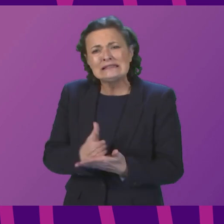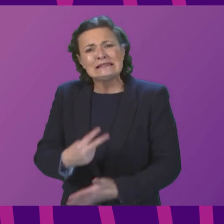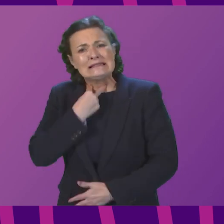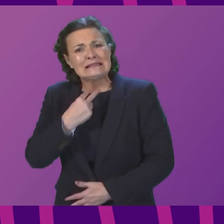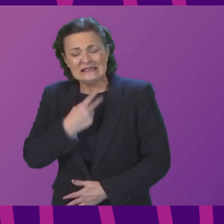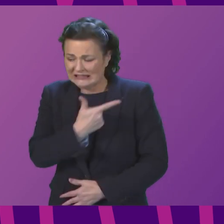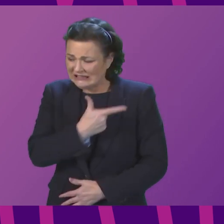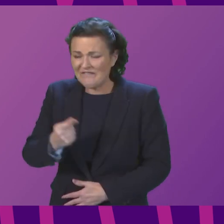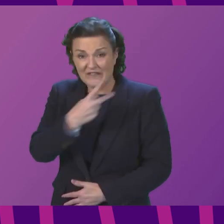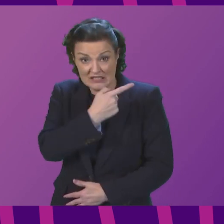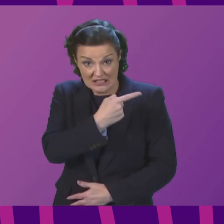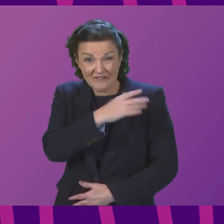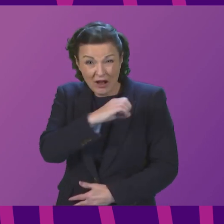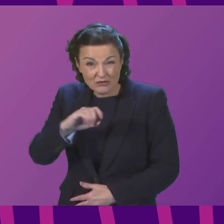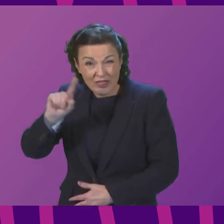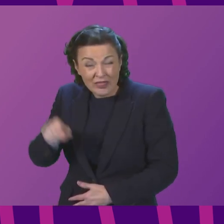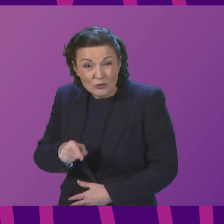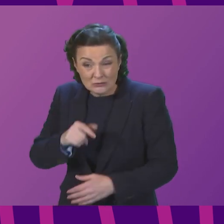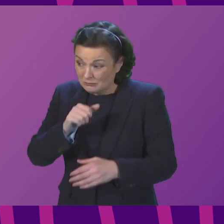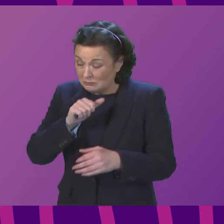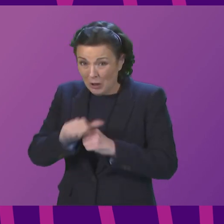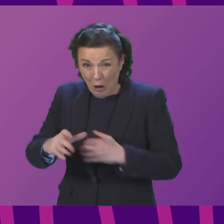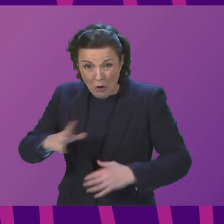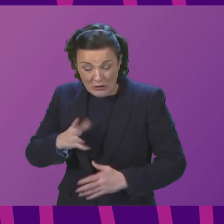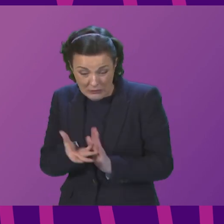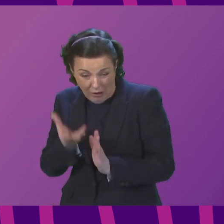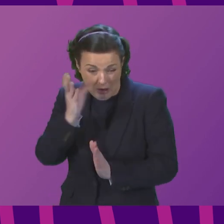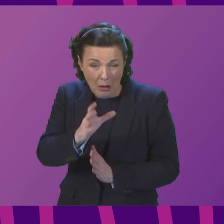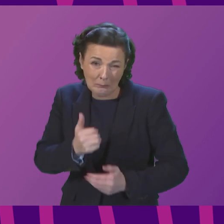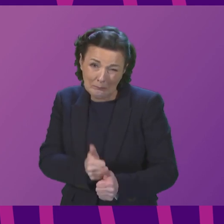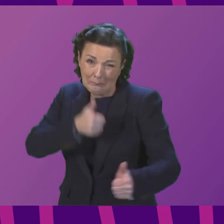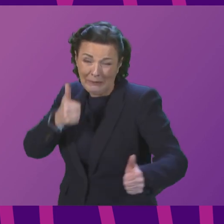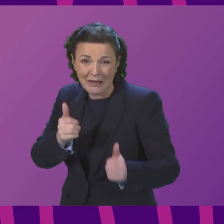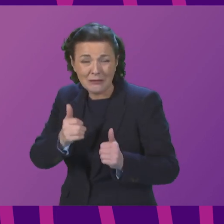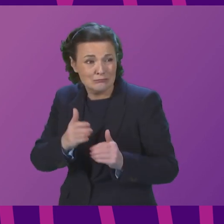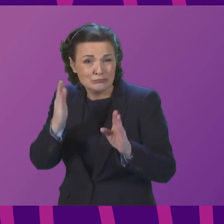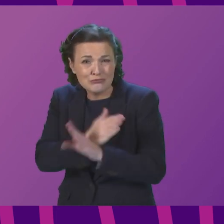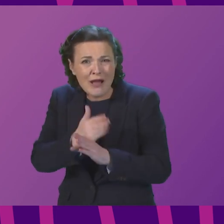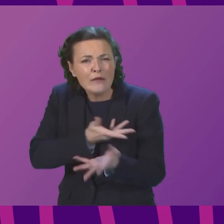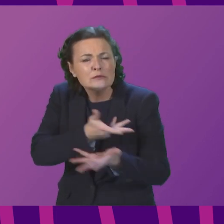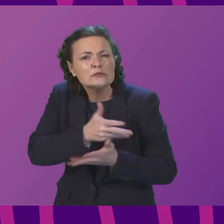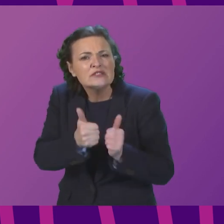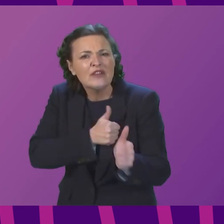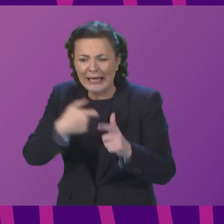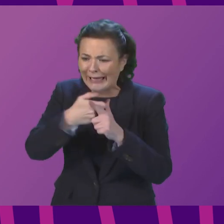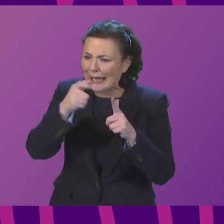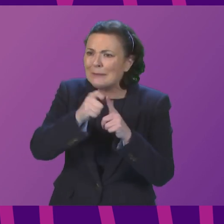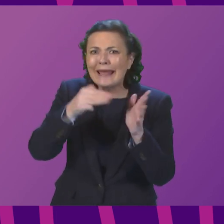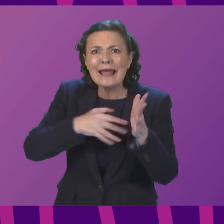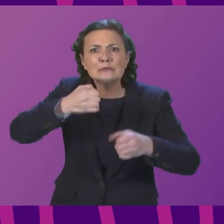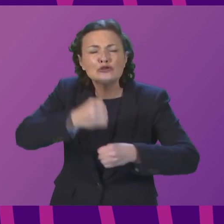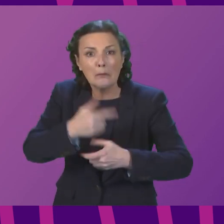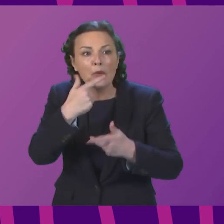has been outsourced to big private sector consultancy firms to develop the national care service. KPMG alone